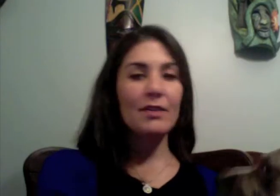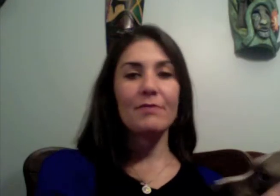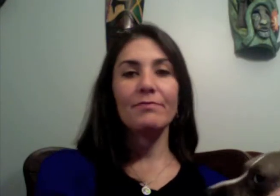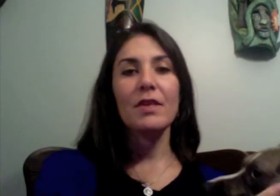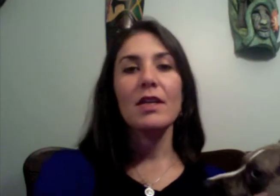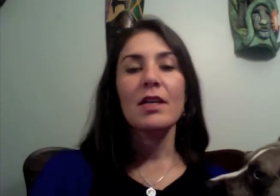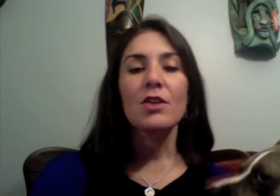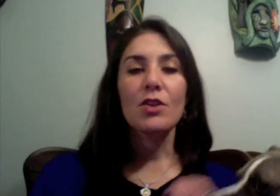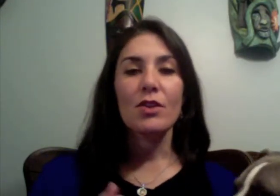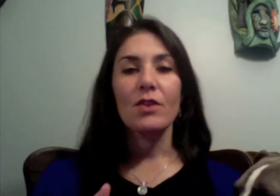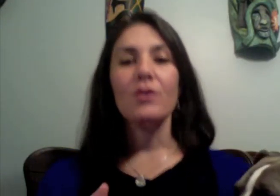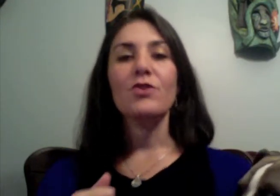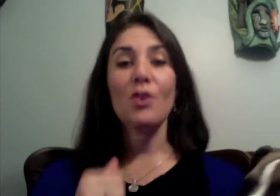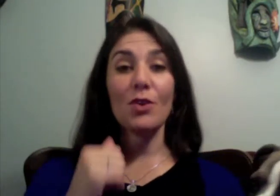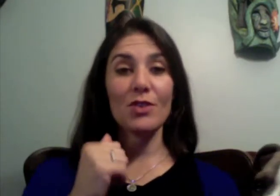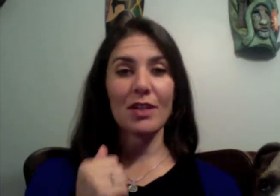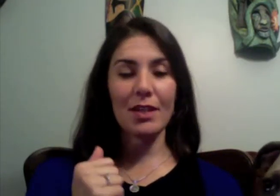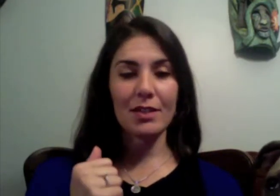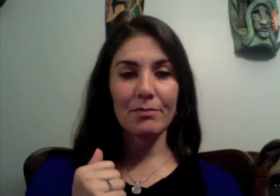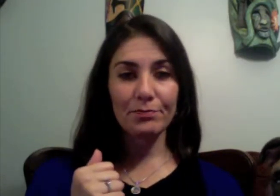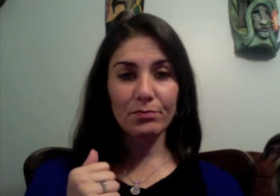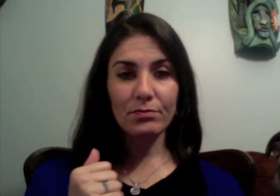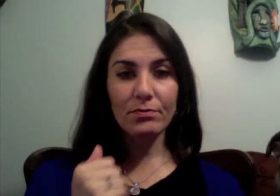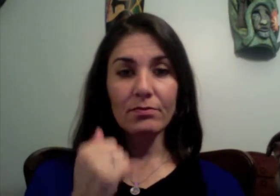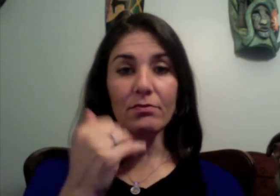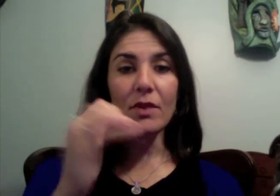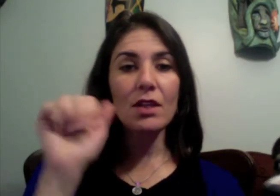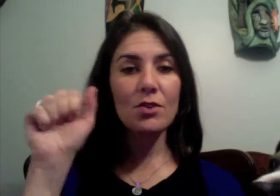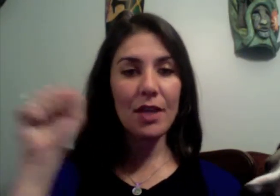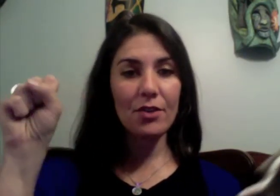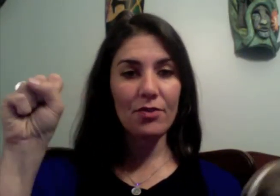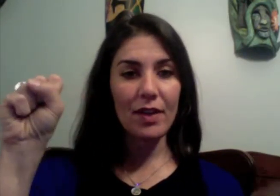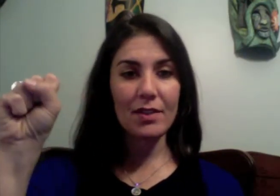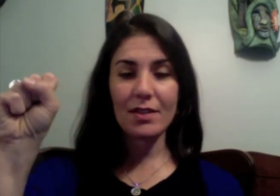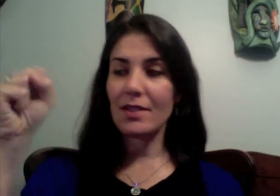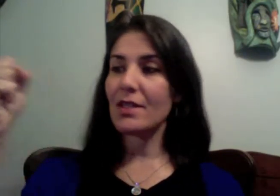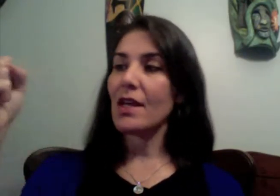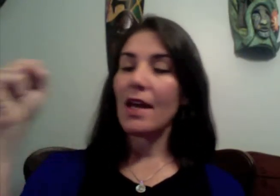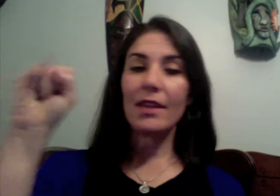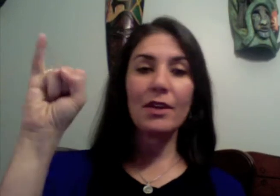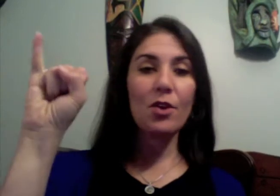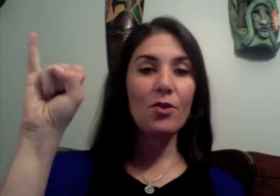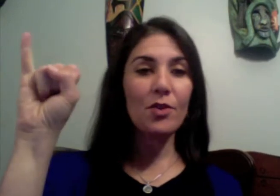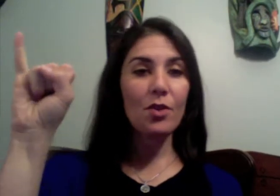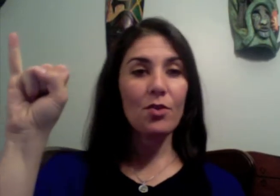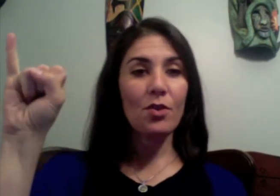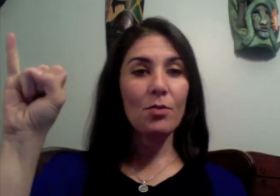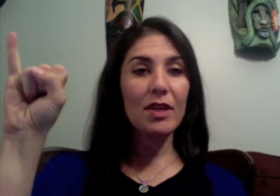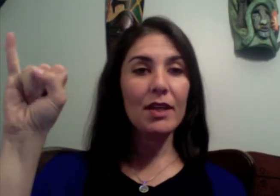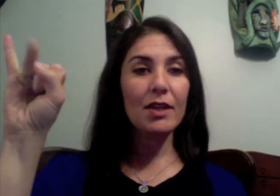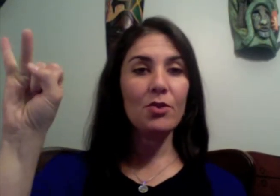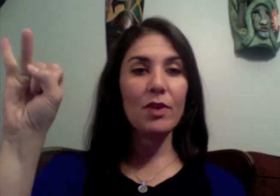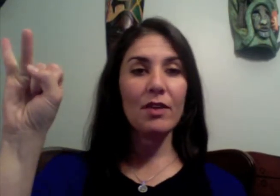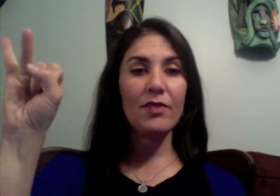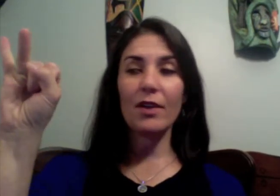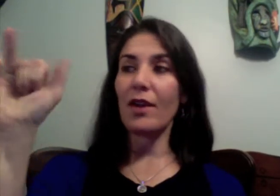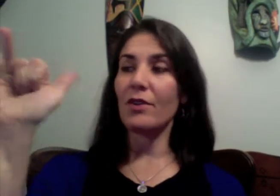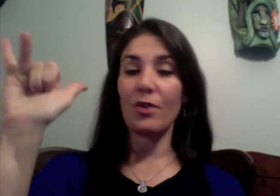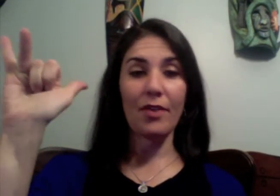so it goes like this you take your fist and let go of your pinky your ring finger and your thumb